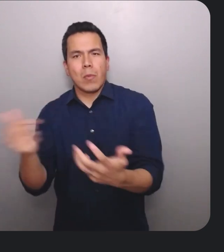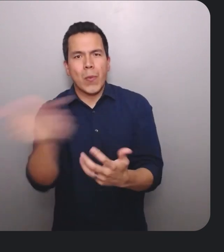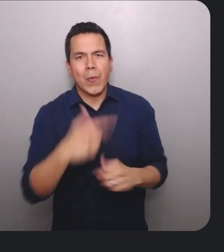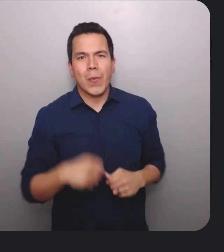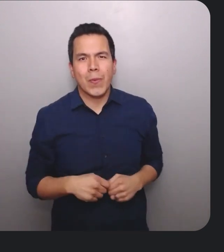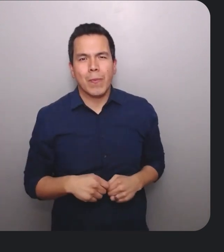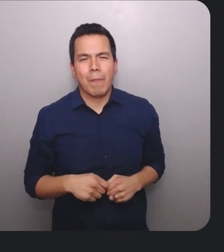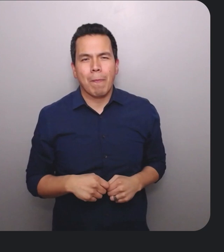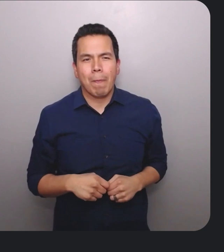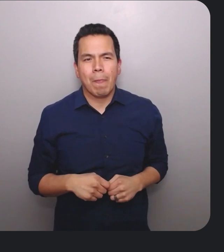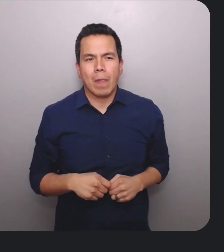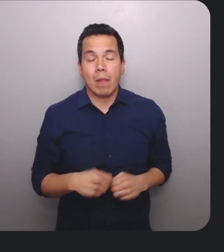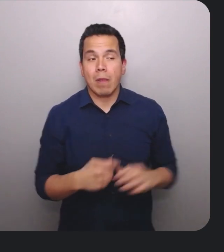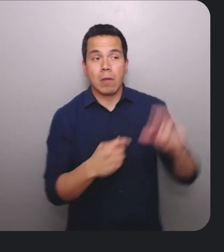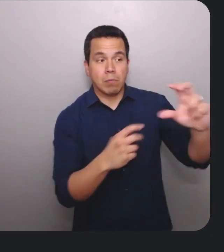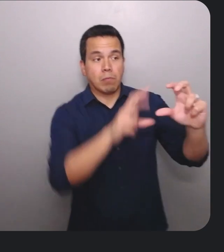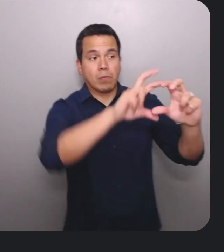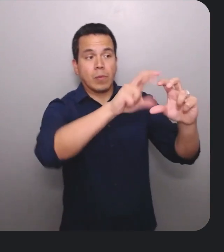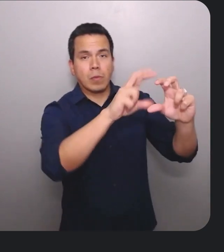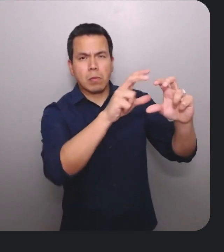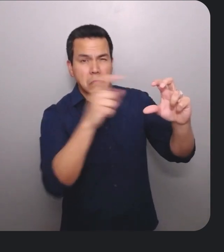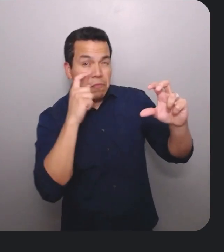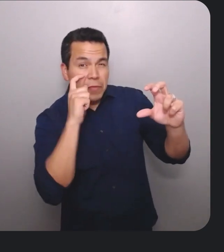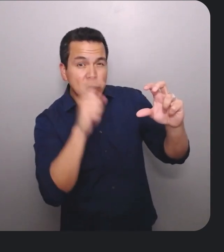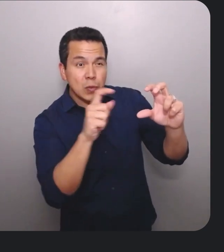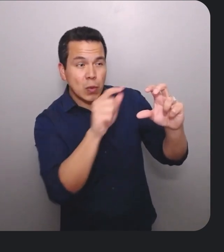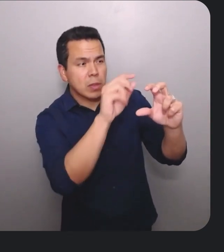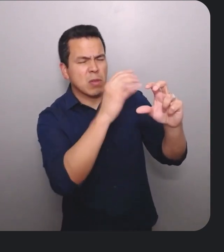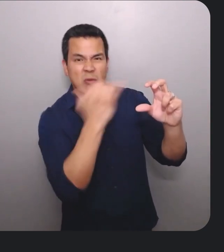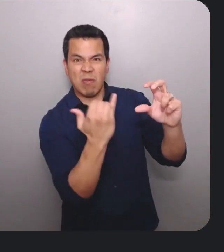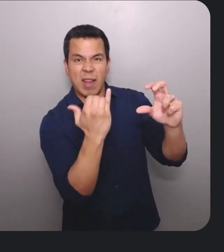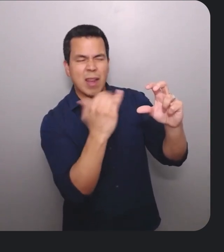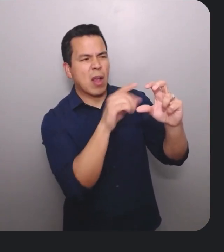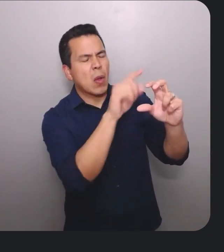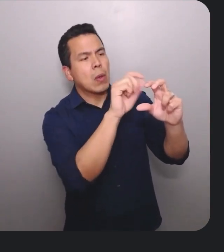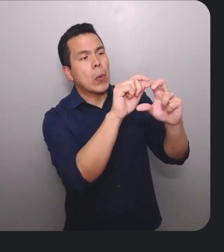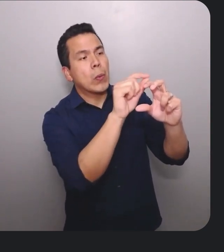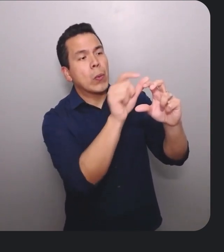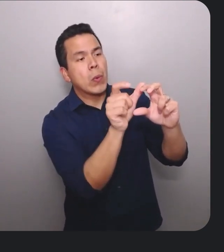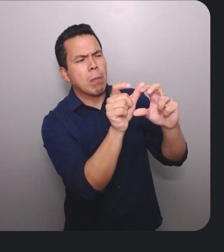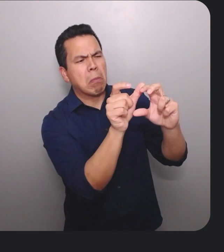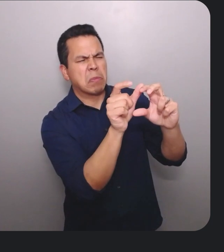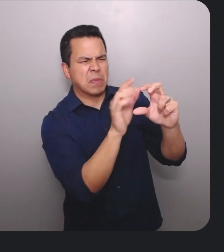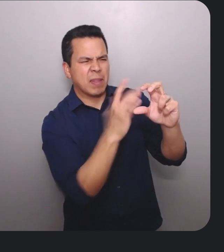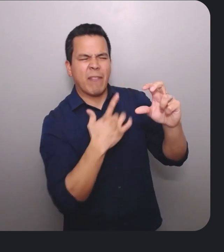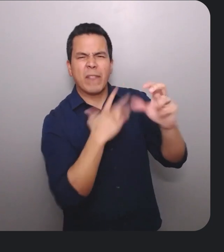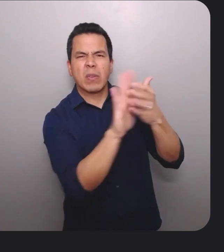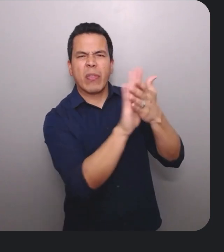thing we may notice is that the part of the track that is selected to change the temperature appears similar in design to the rest